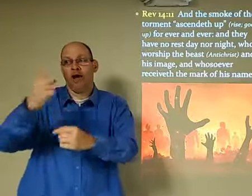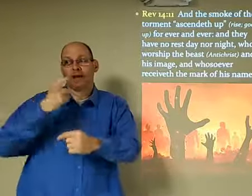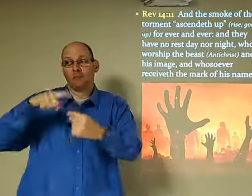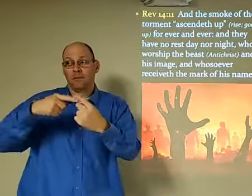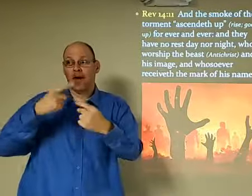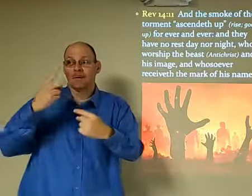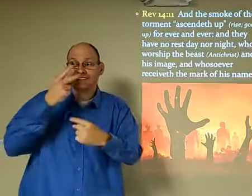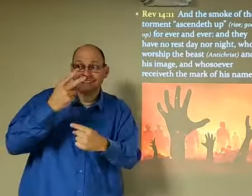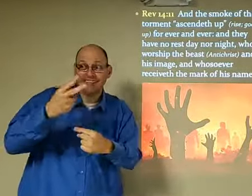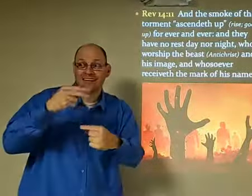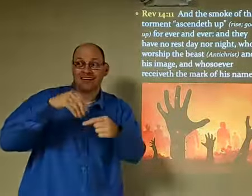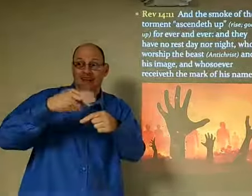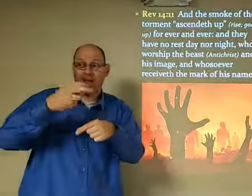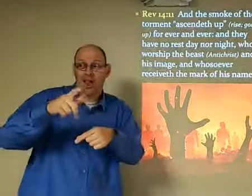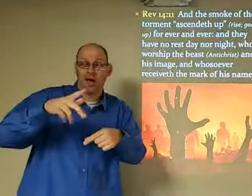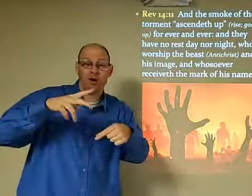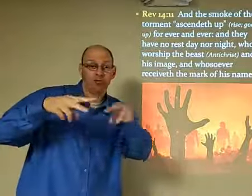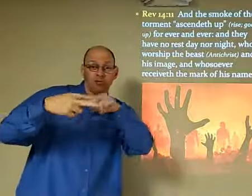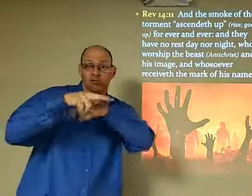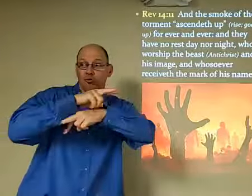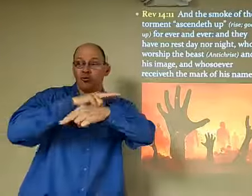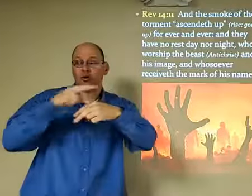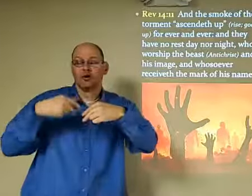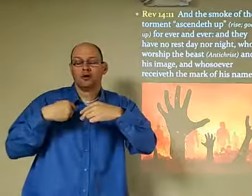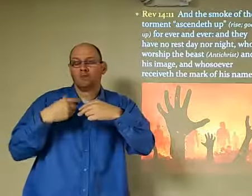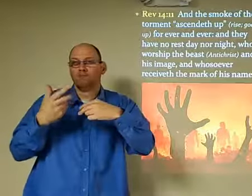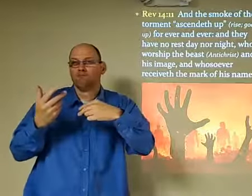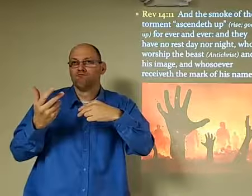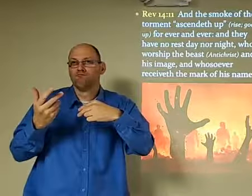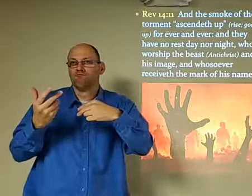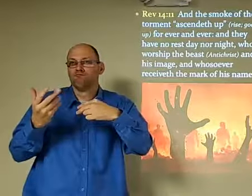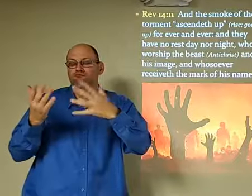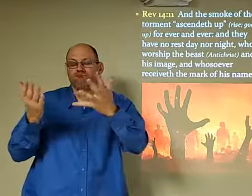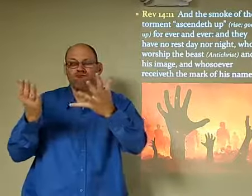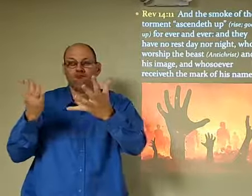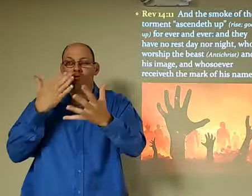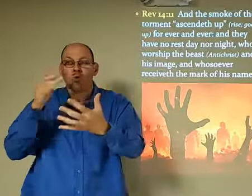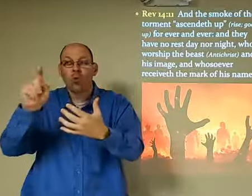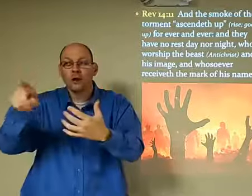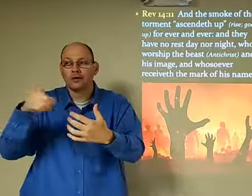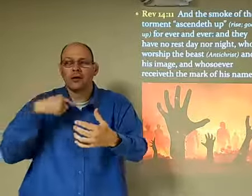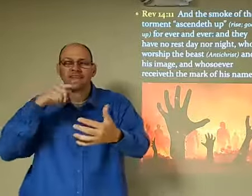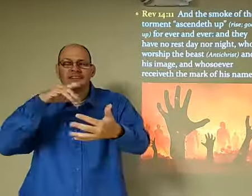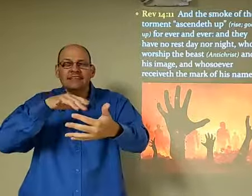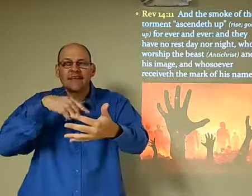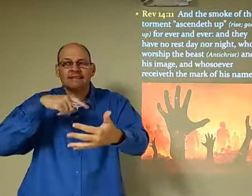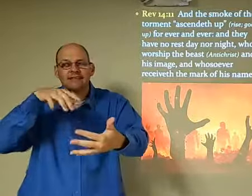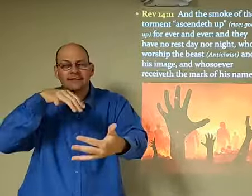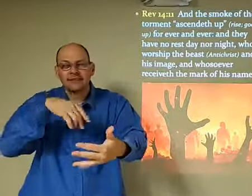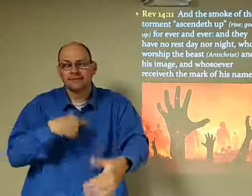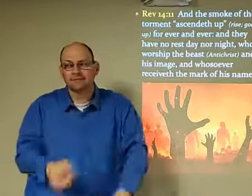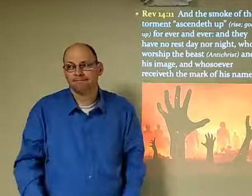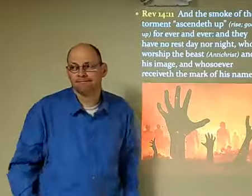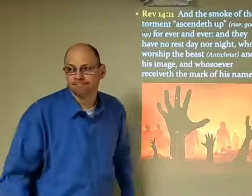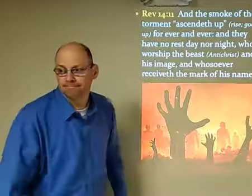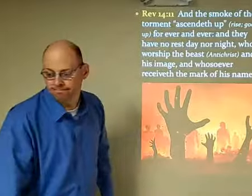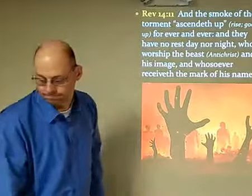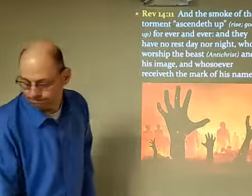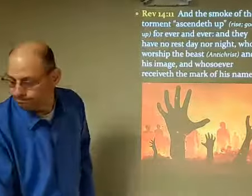I need to study that a little more detail. You know, see what scriptures say. Right now, that's a very good question. I haven't really studied on